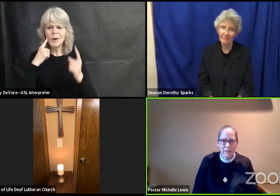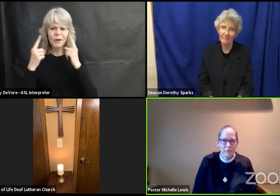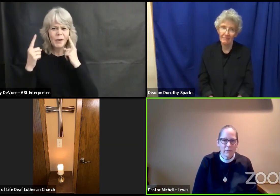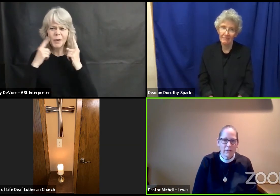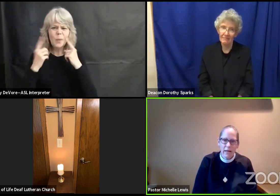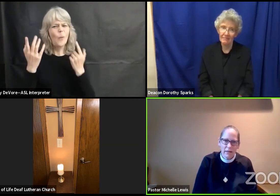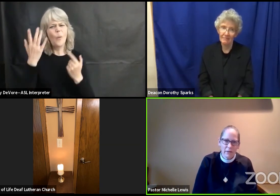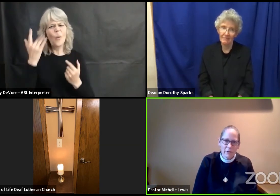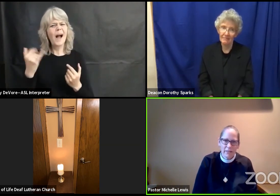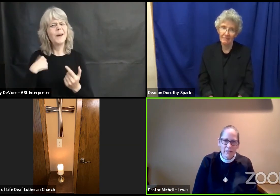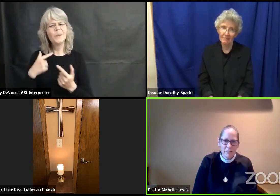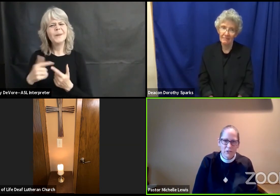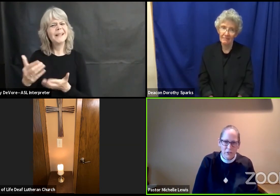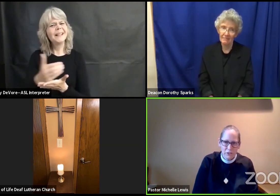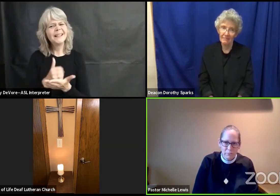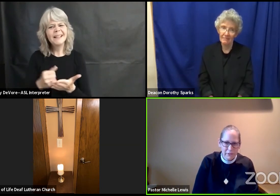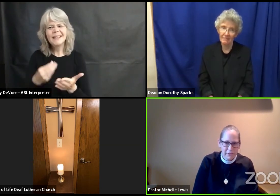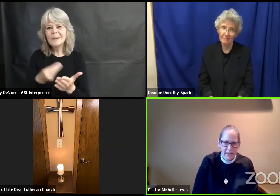we're not going to the church building